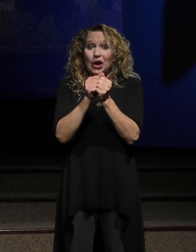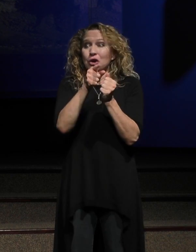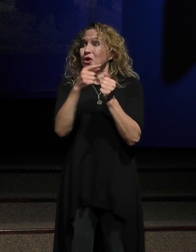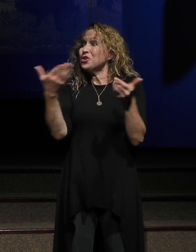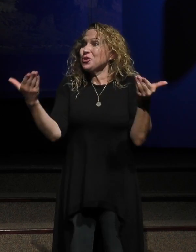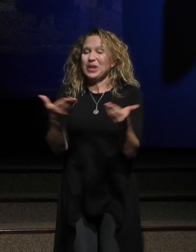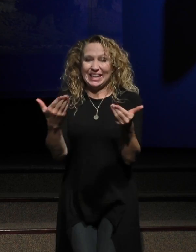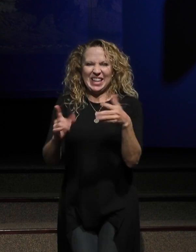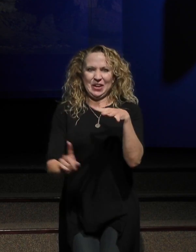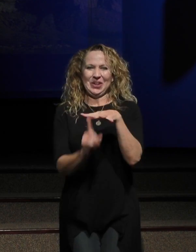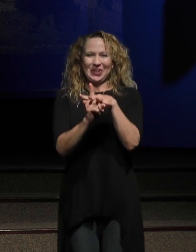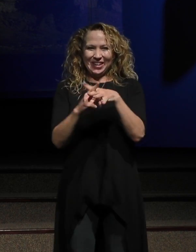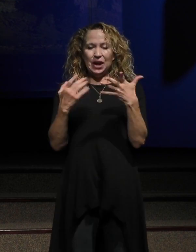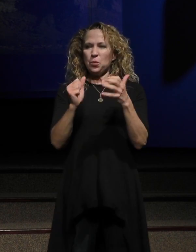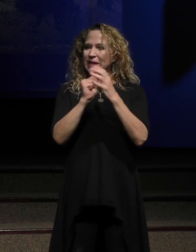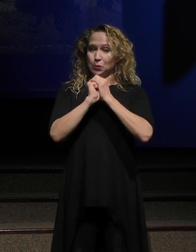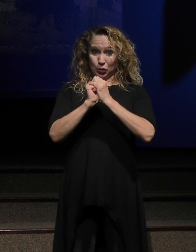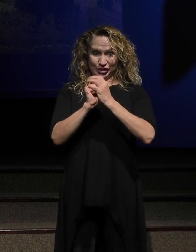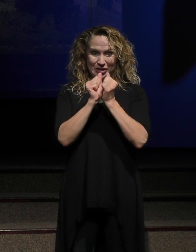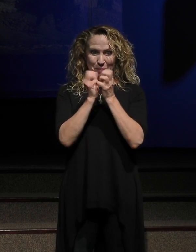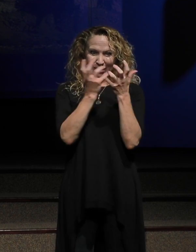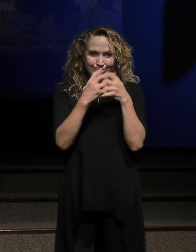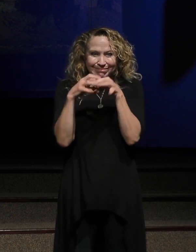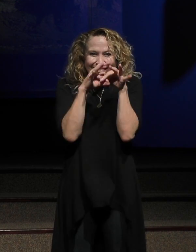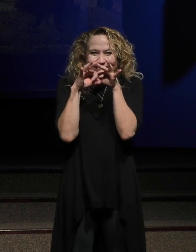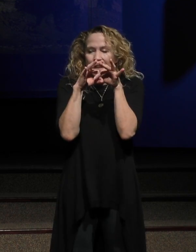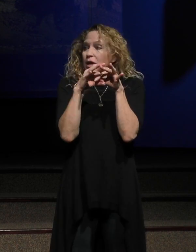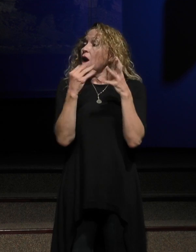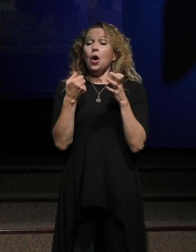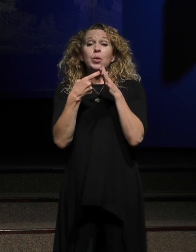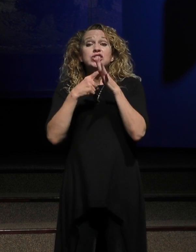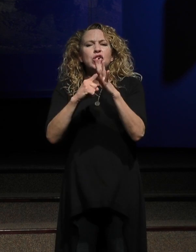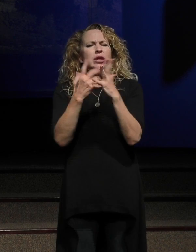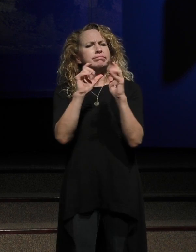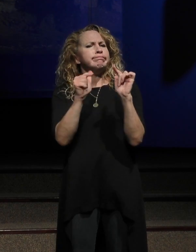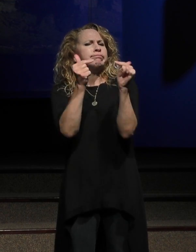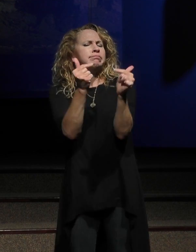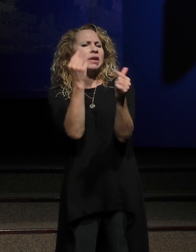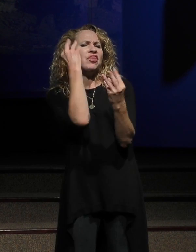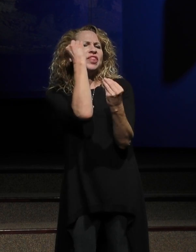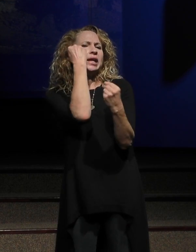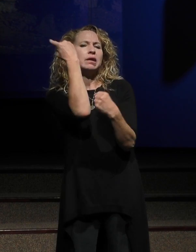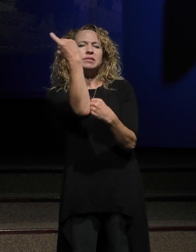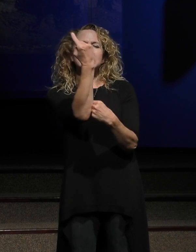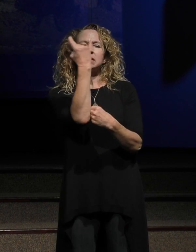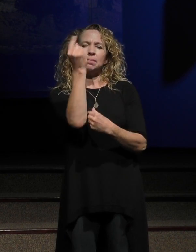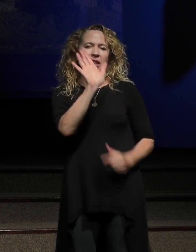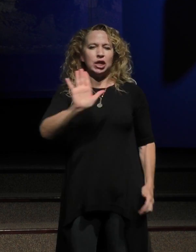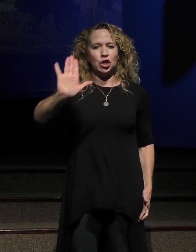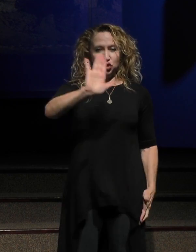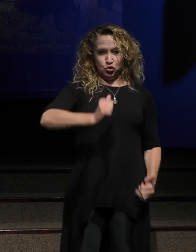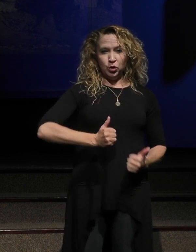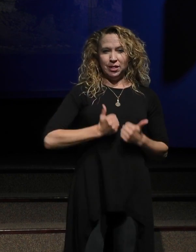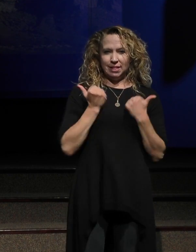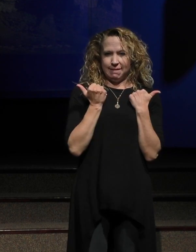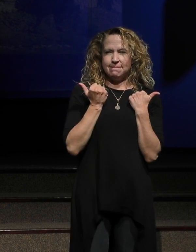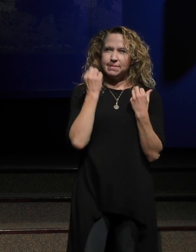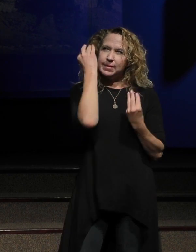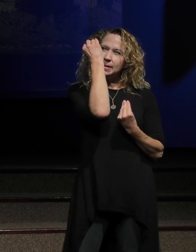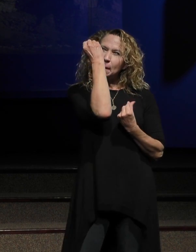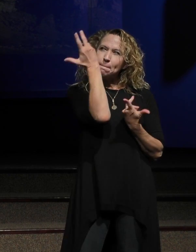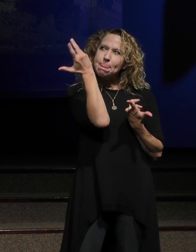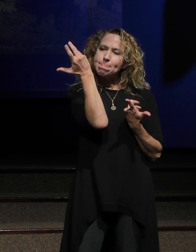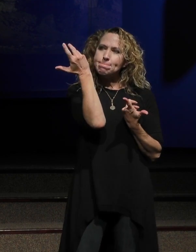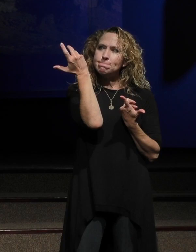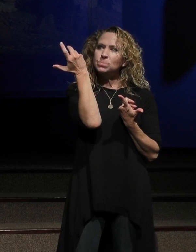we get to be worshiping here in the sanctuary. I want you to start off by, I want you to think about something in your life where you are,